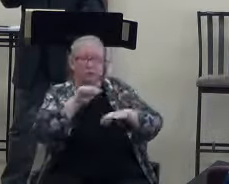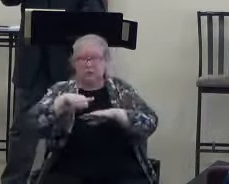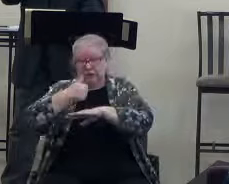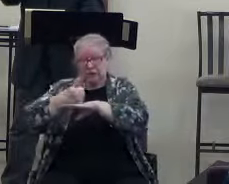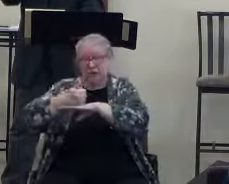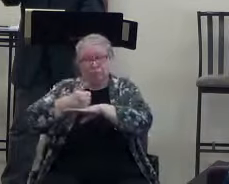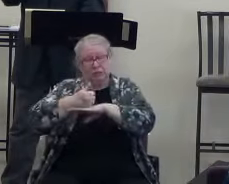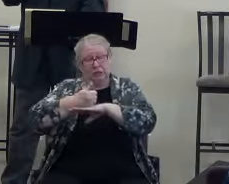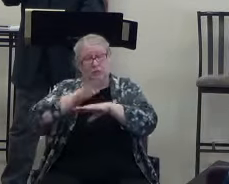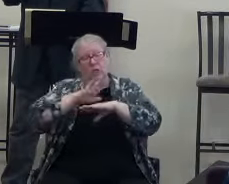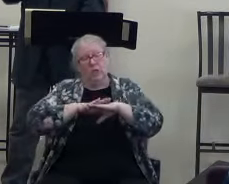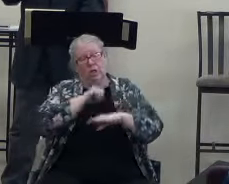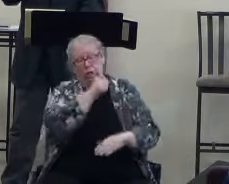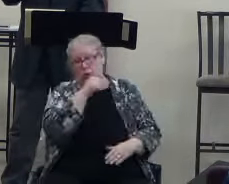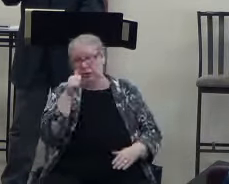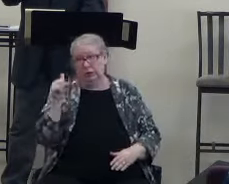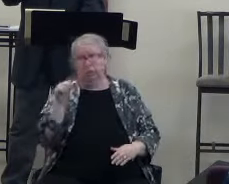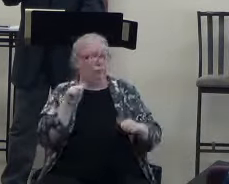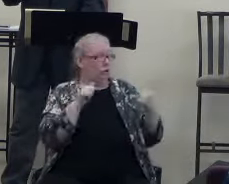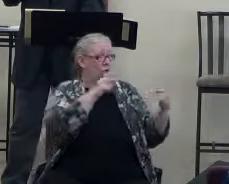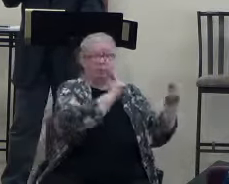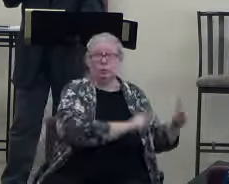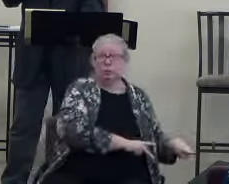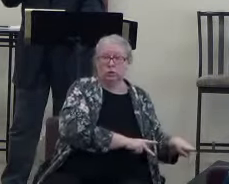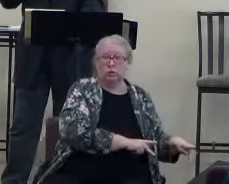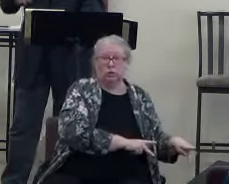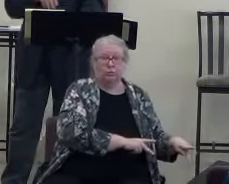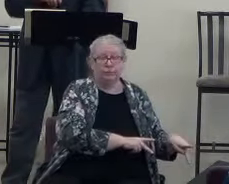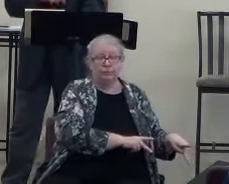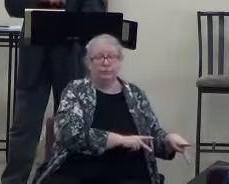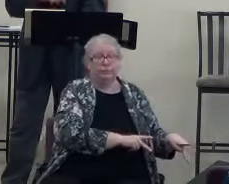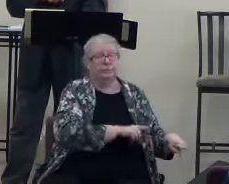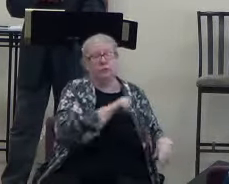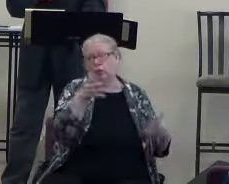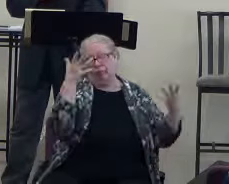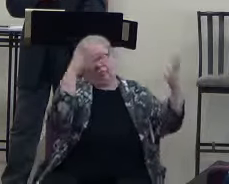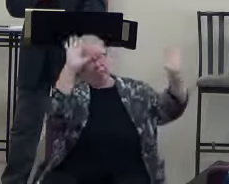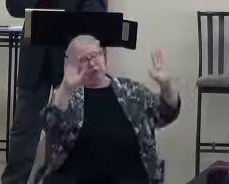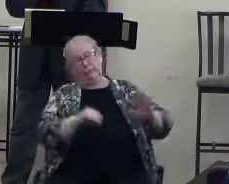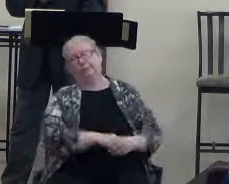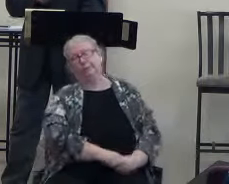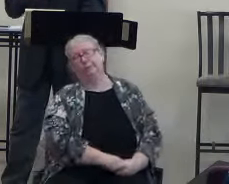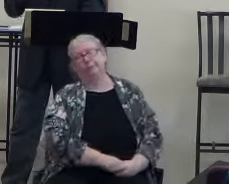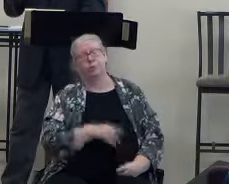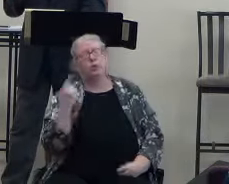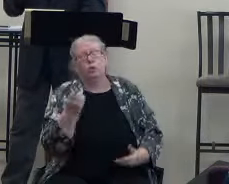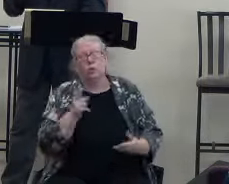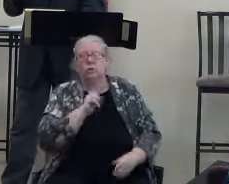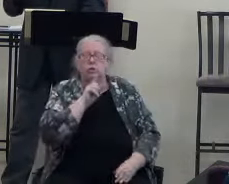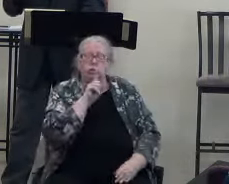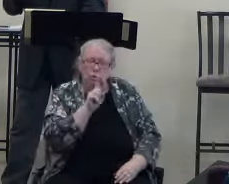Jesus, or on yourself, or on another man or a woman, you're done. The only